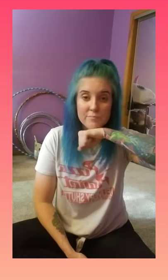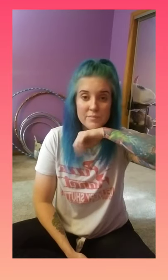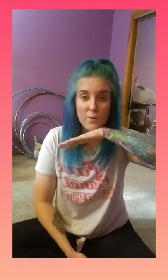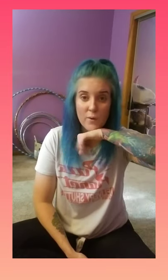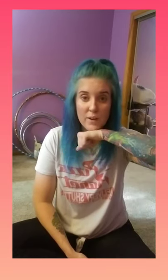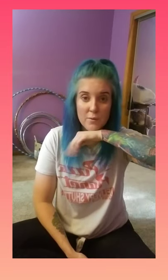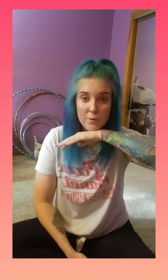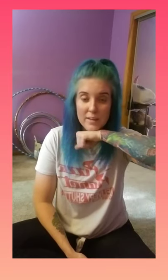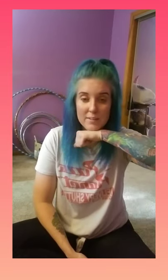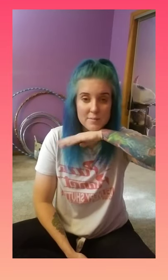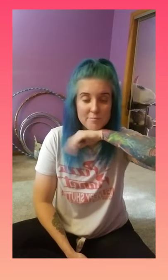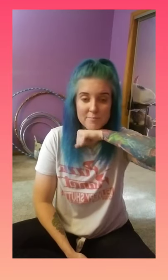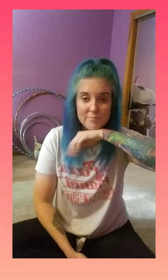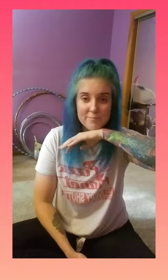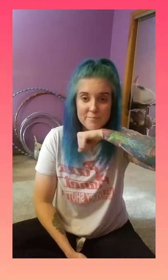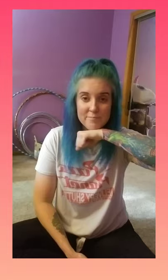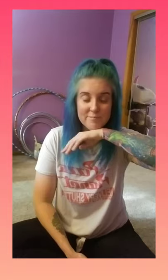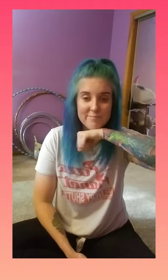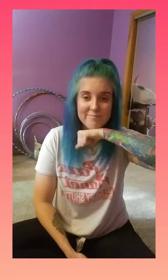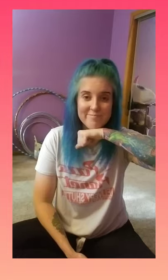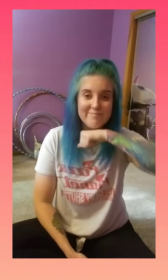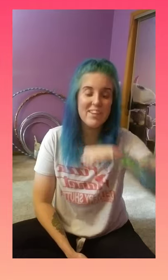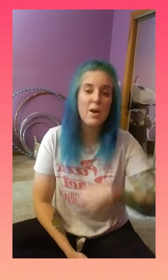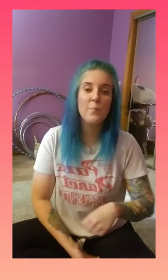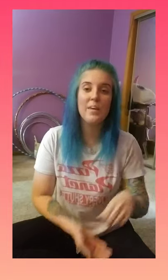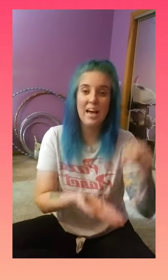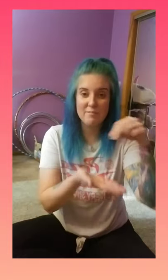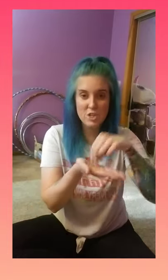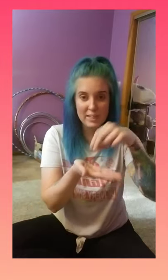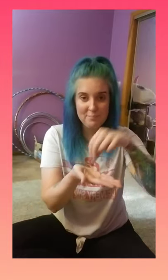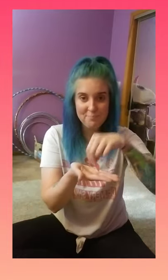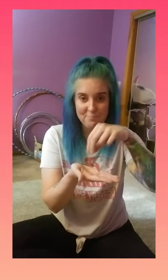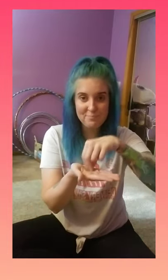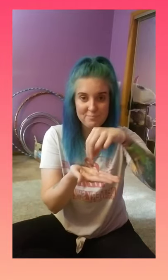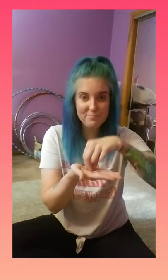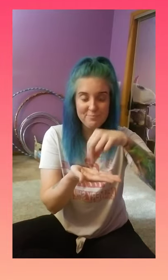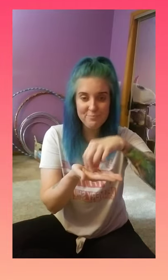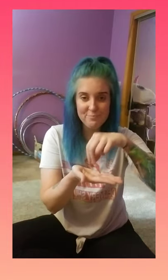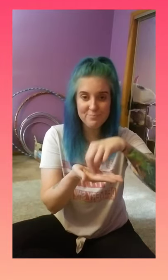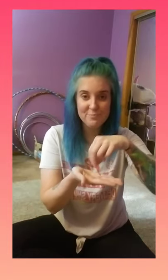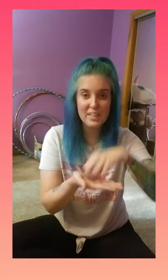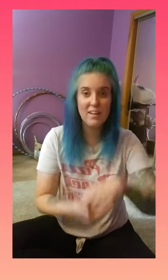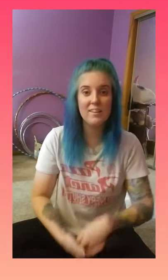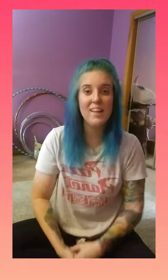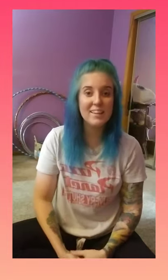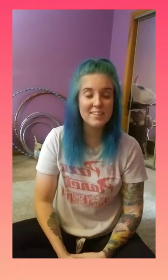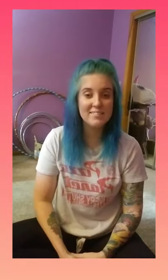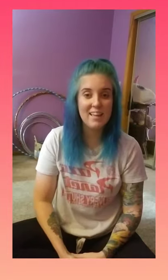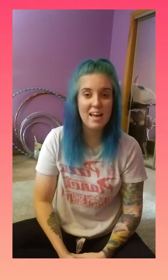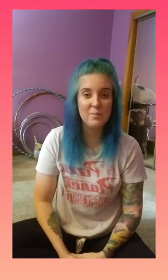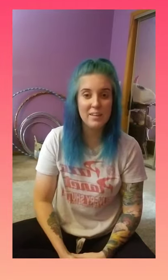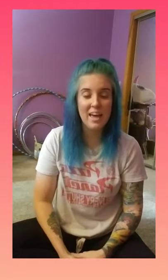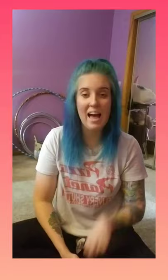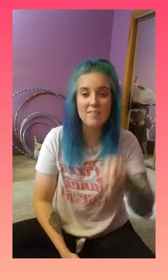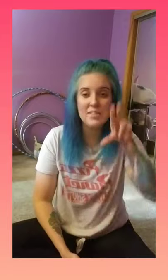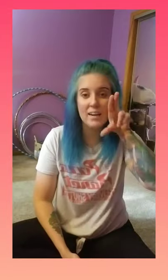Oink oink. We have chicken. Cluck cluck. And we have duck.